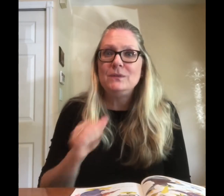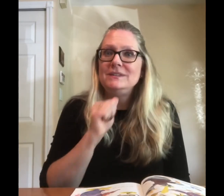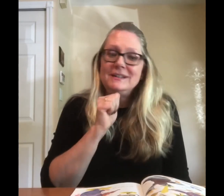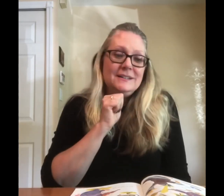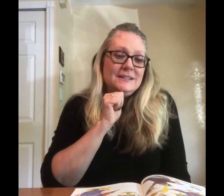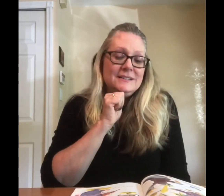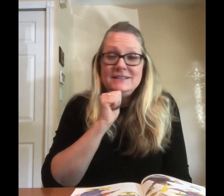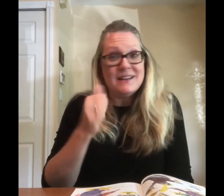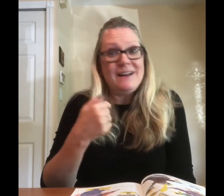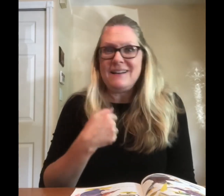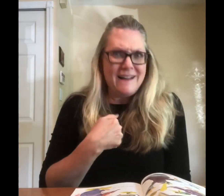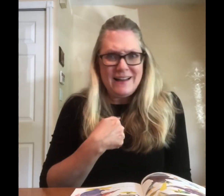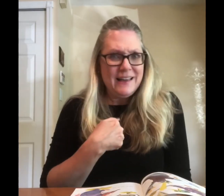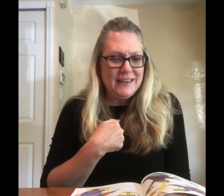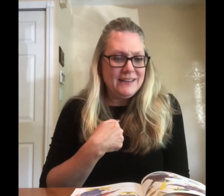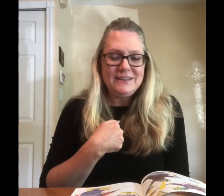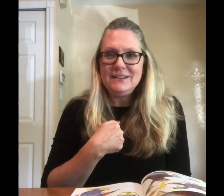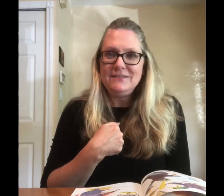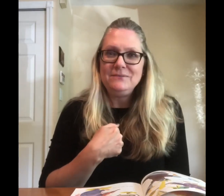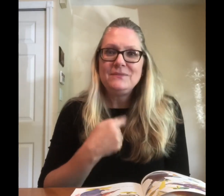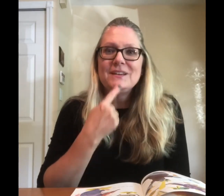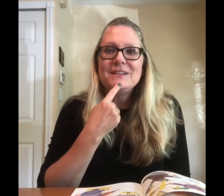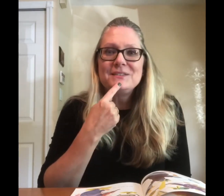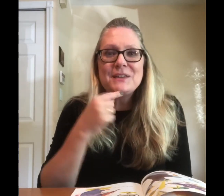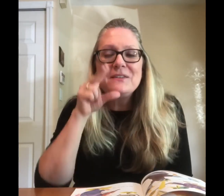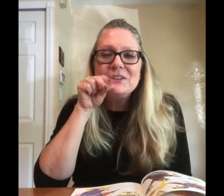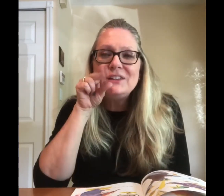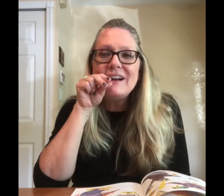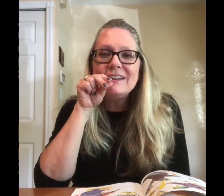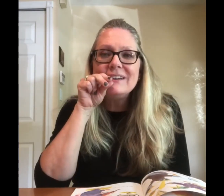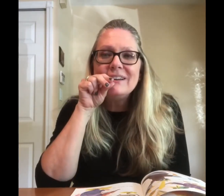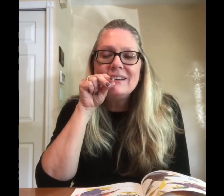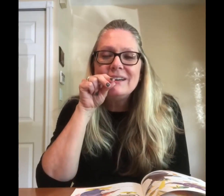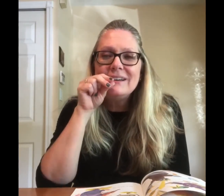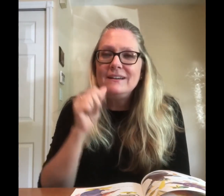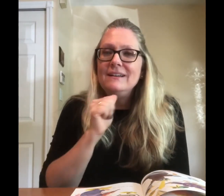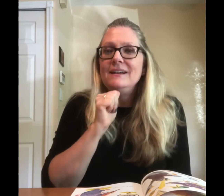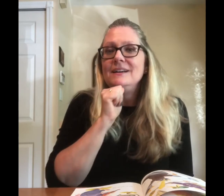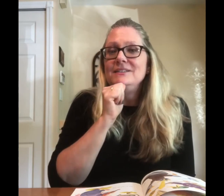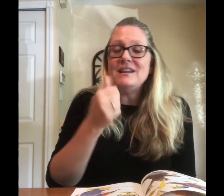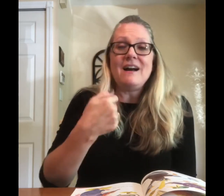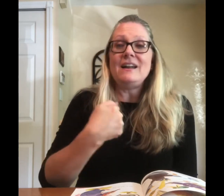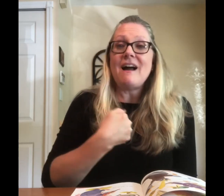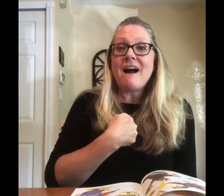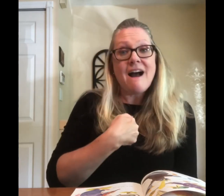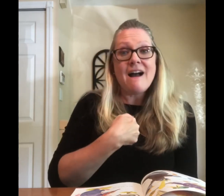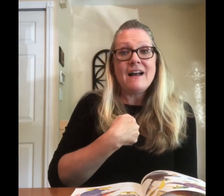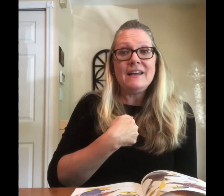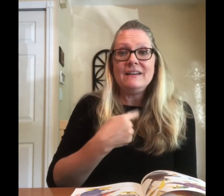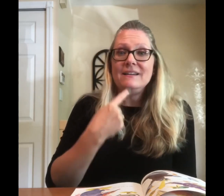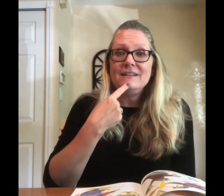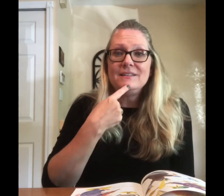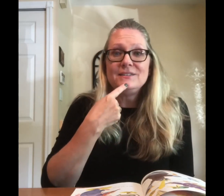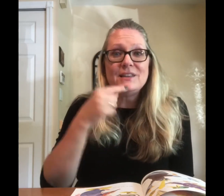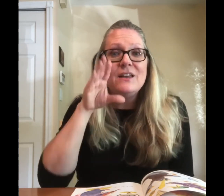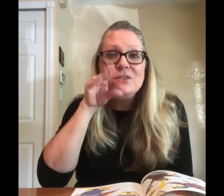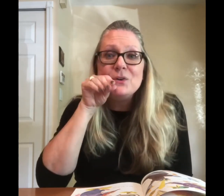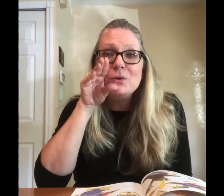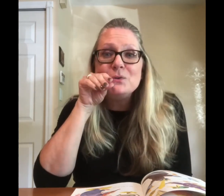not I said the duck not I said the goose